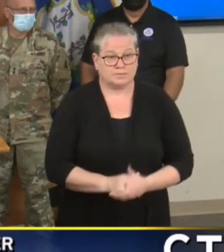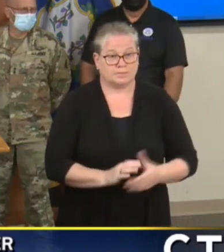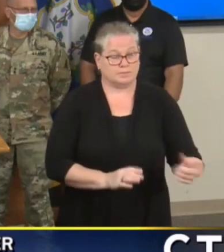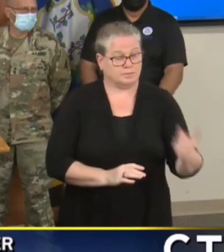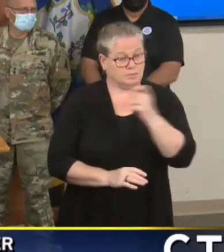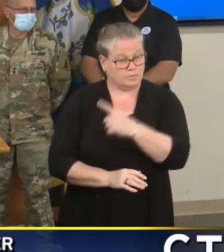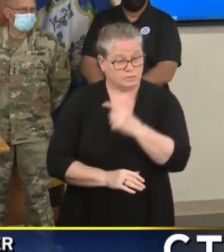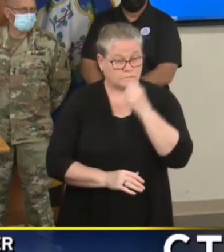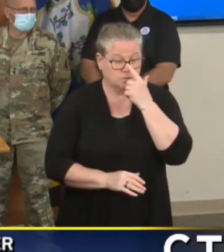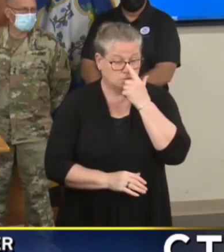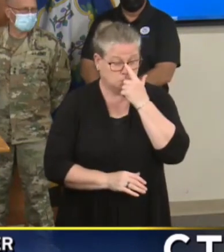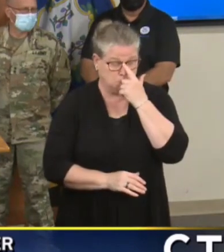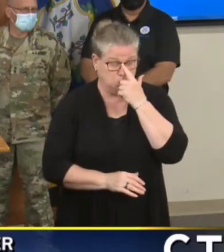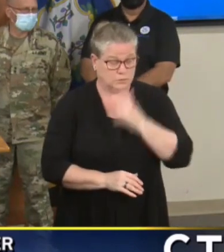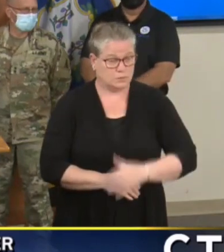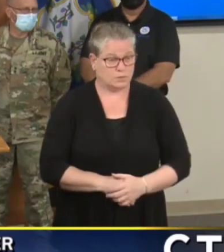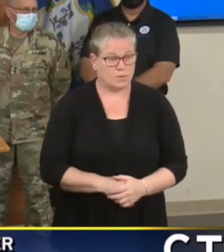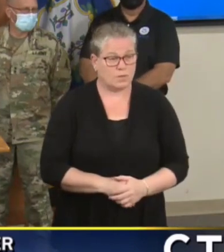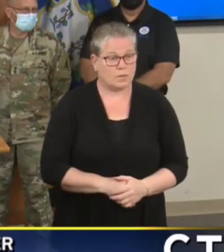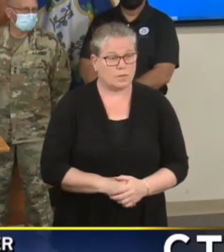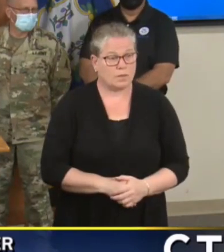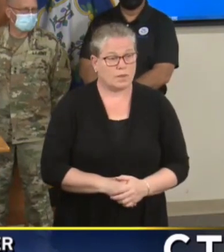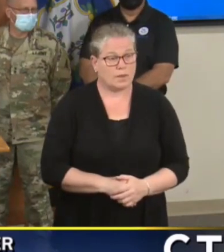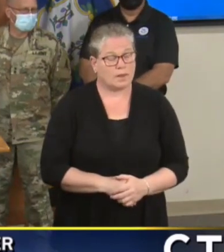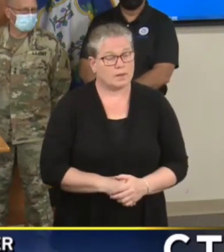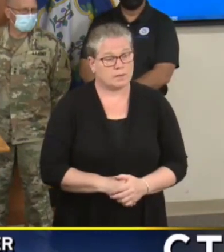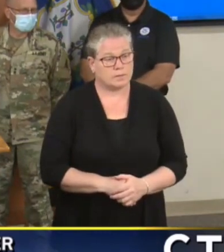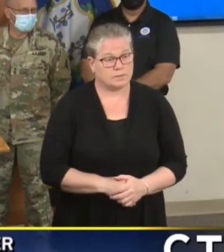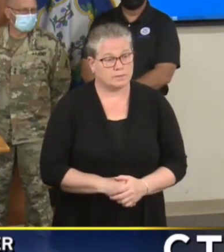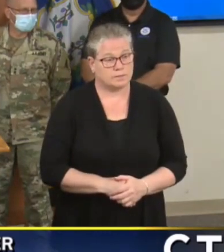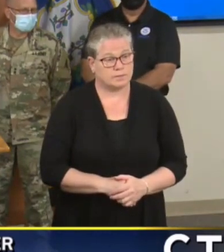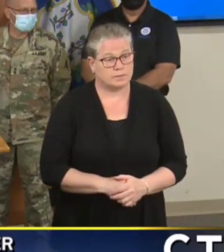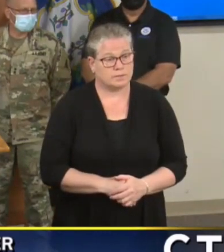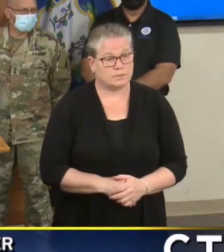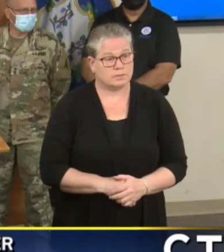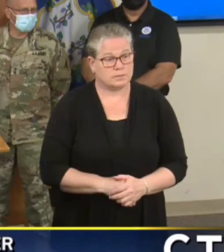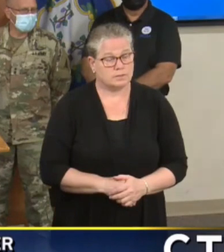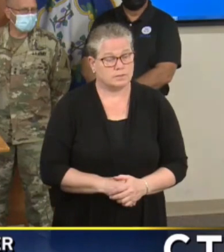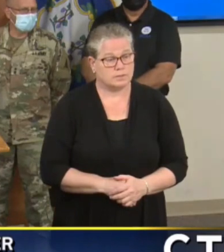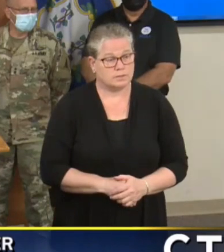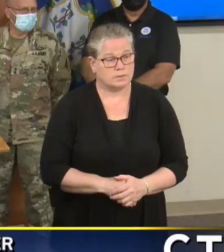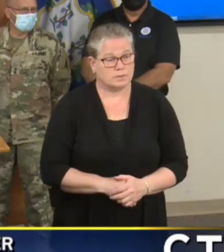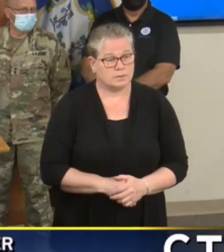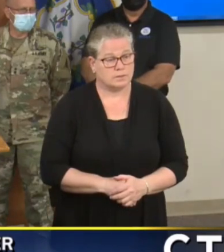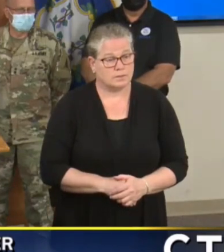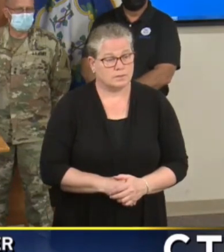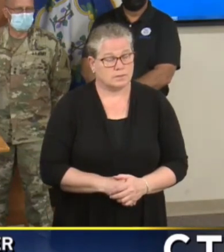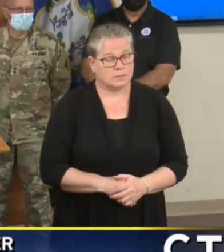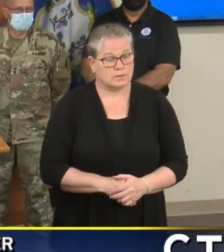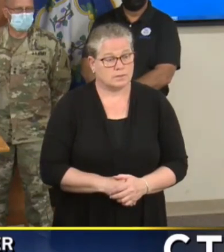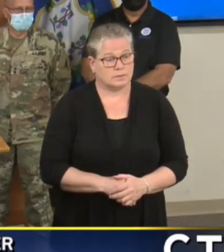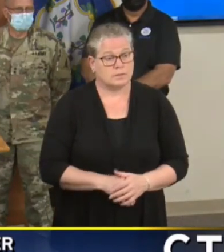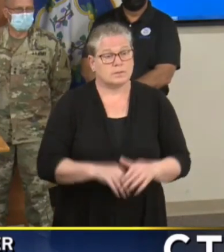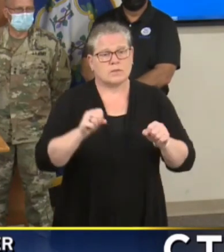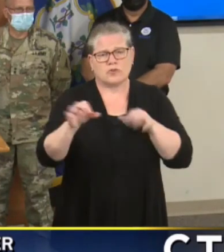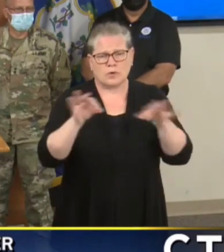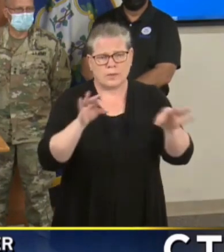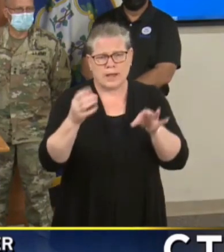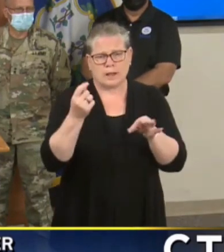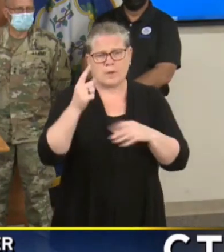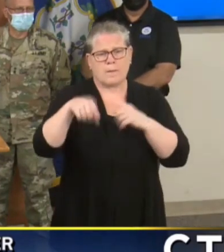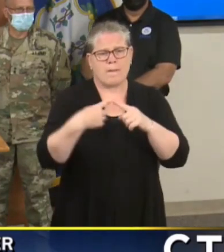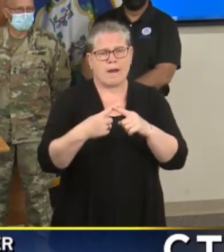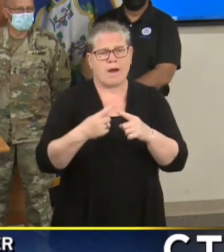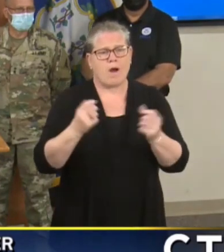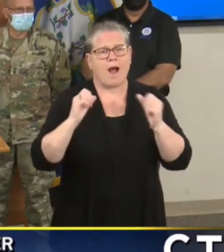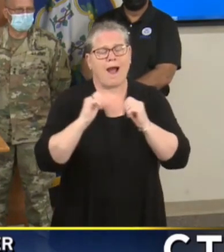Governor with respect to the transmission corridors does the state could you talk a little bit about the due diligence on keeping